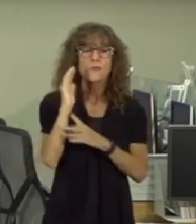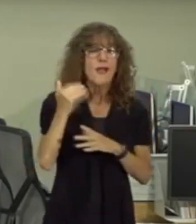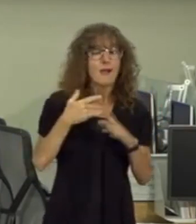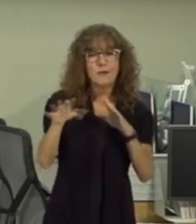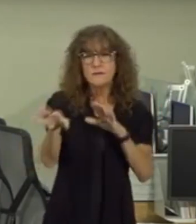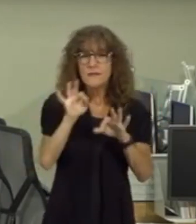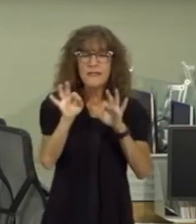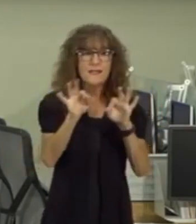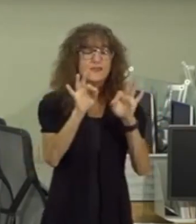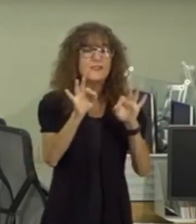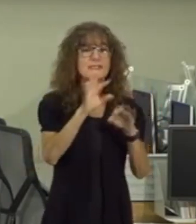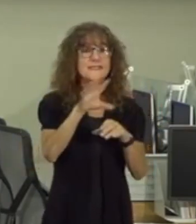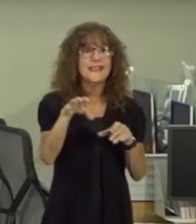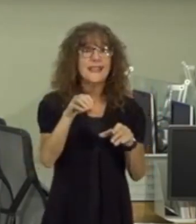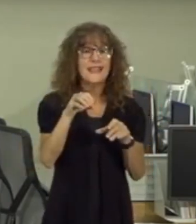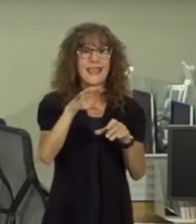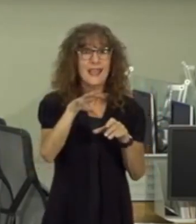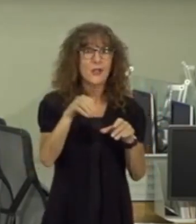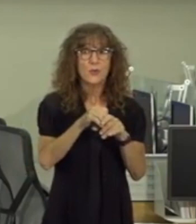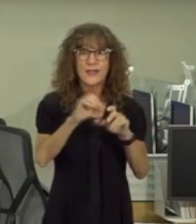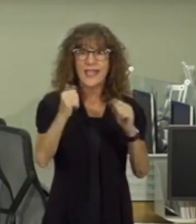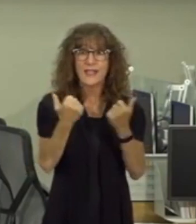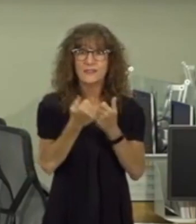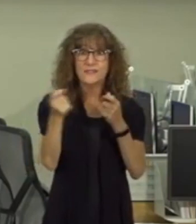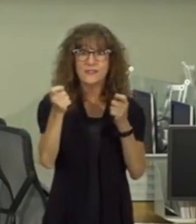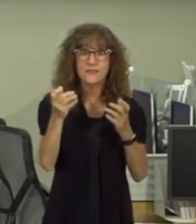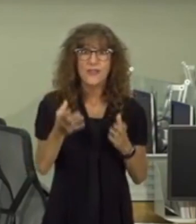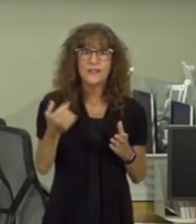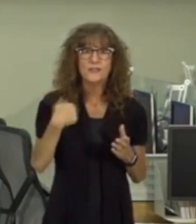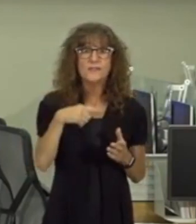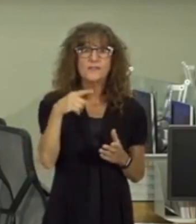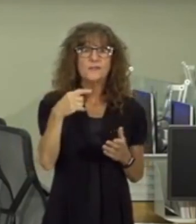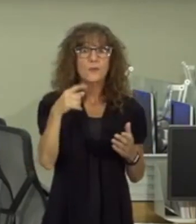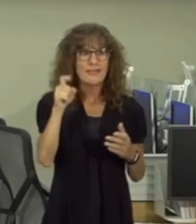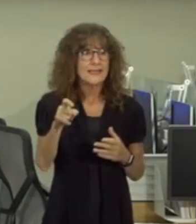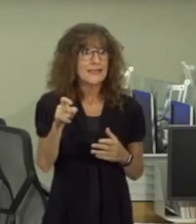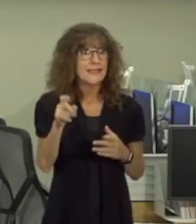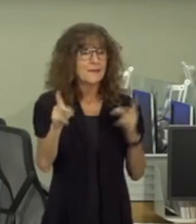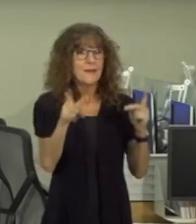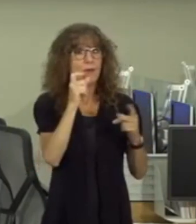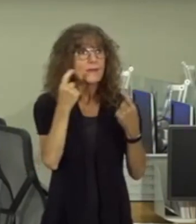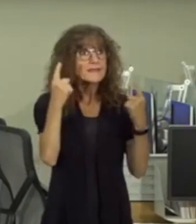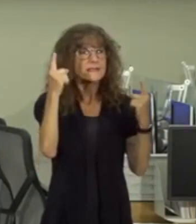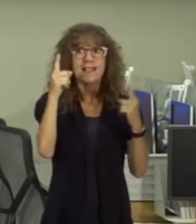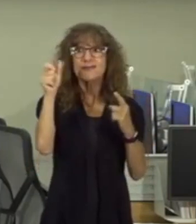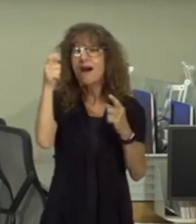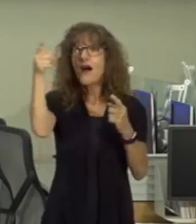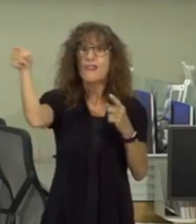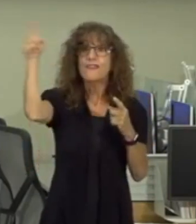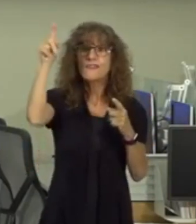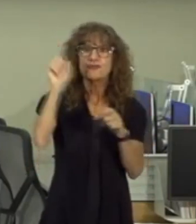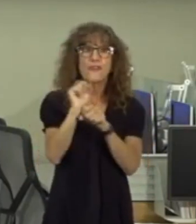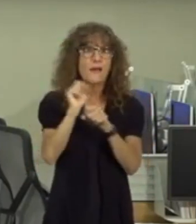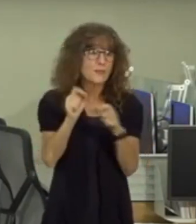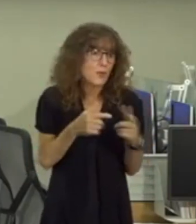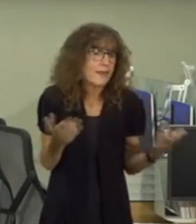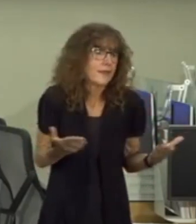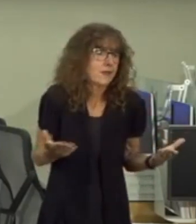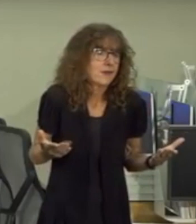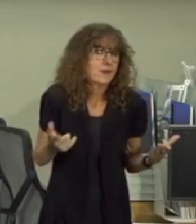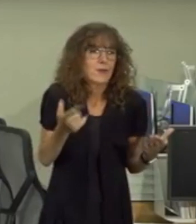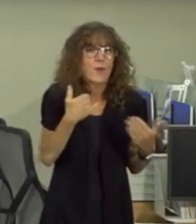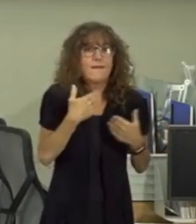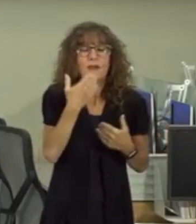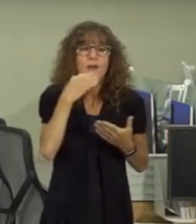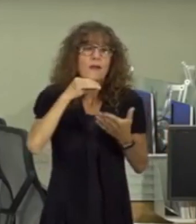our selections including our agency directors that we need people who have been successful elsewhere uh or here who have a